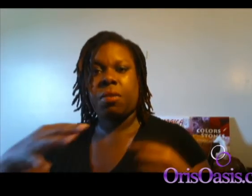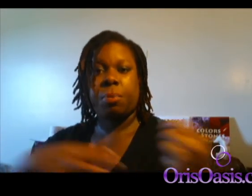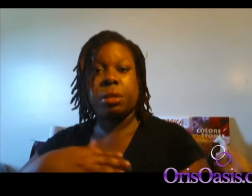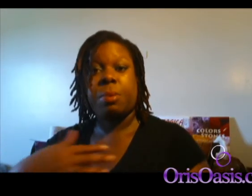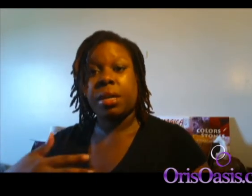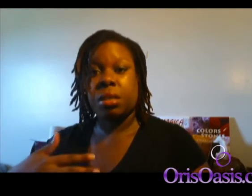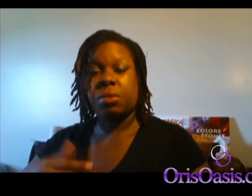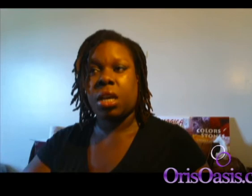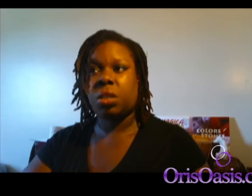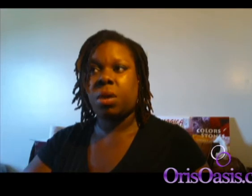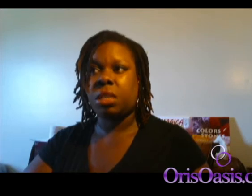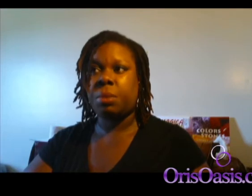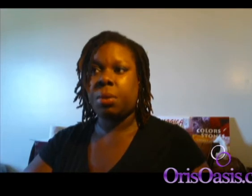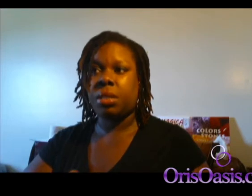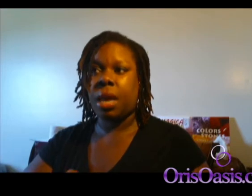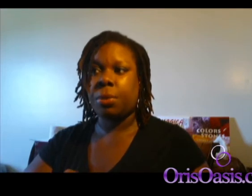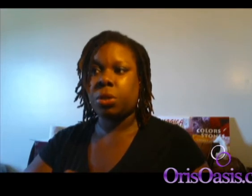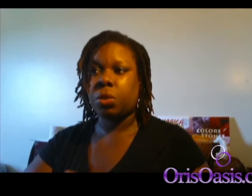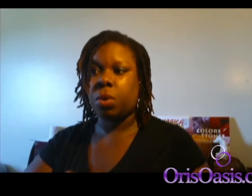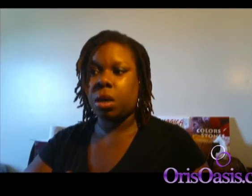perspectives, as well as being able to tap into, um,